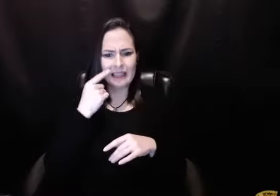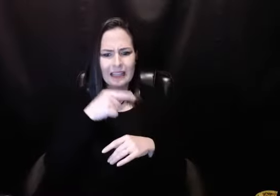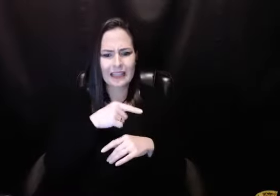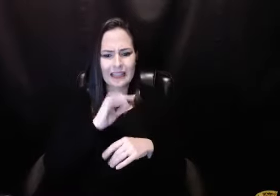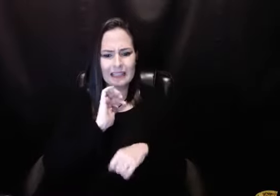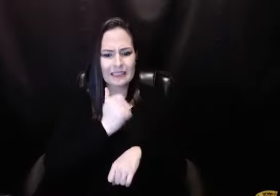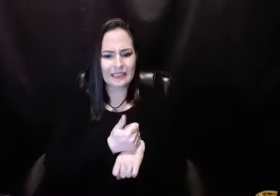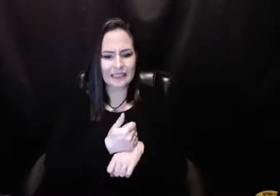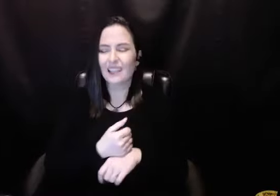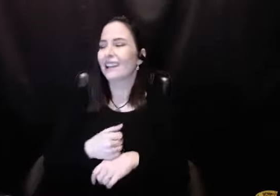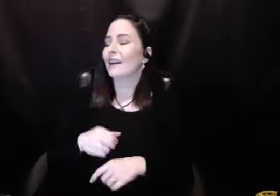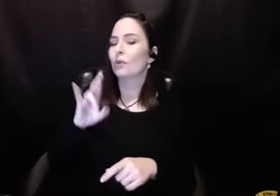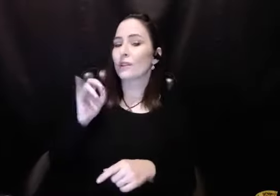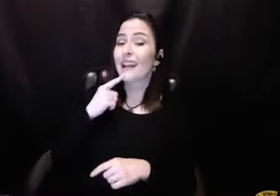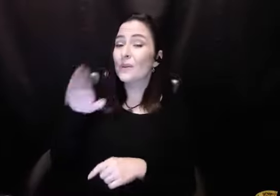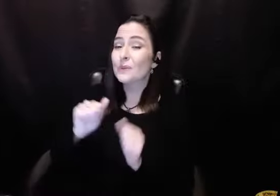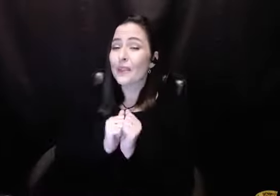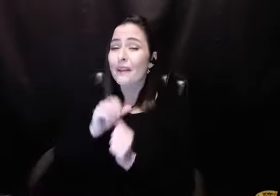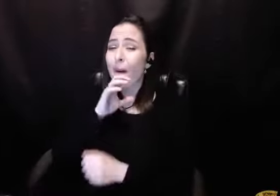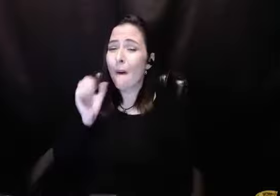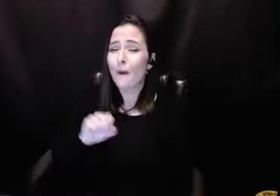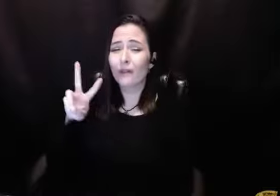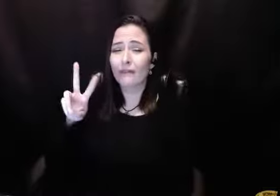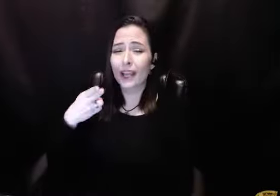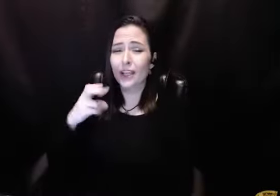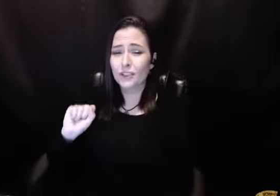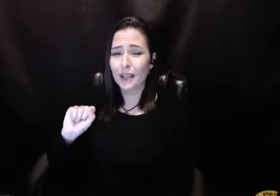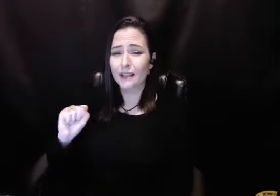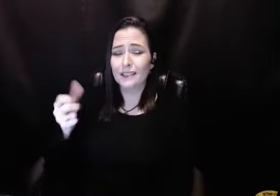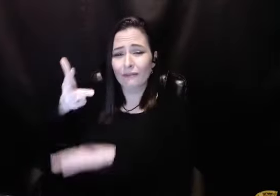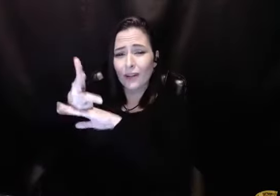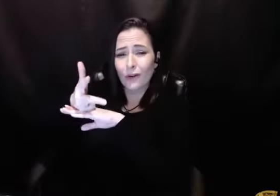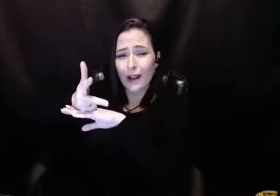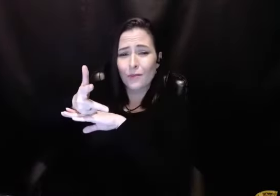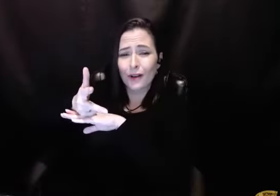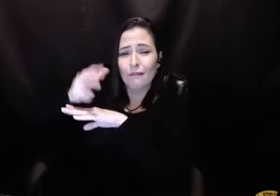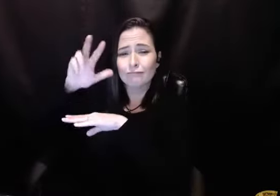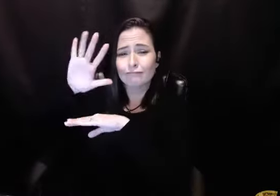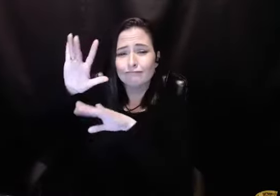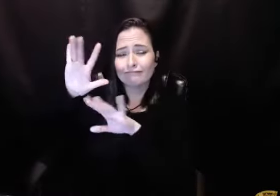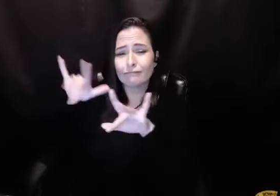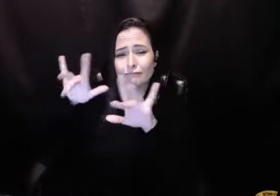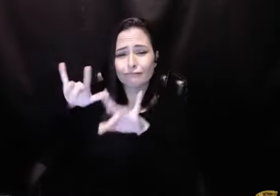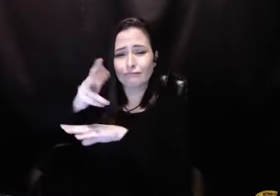front of his computer, I guess. he did a video camera, an old VHS video camera on a tripod.